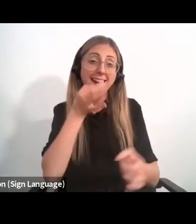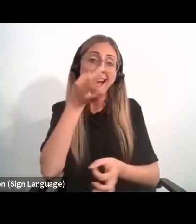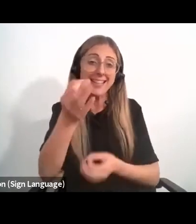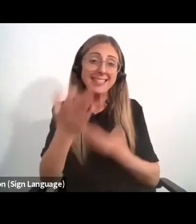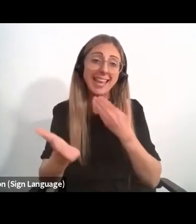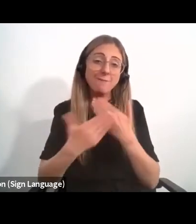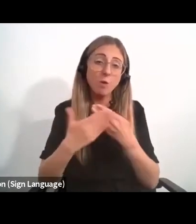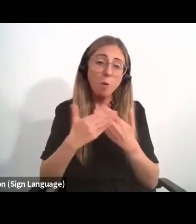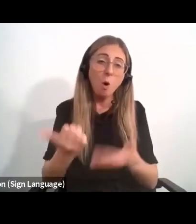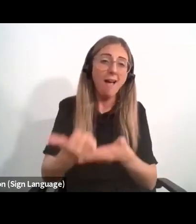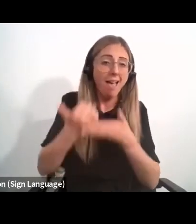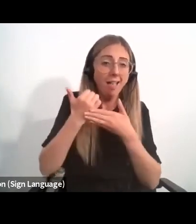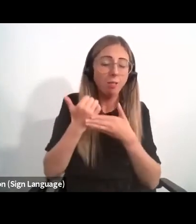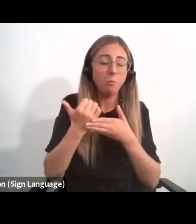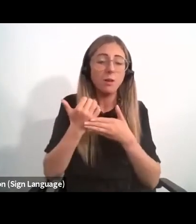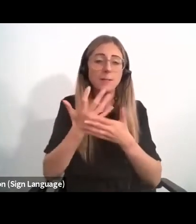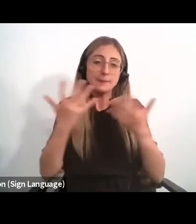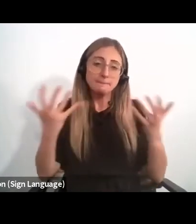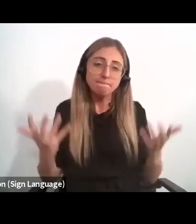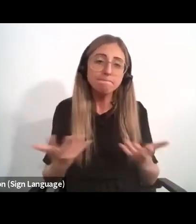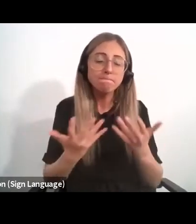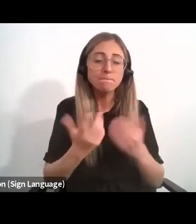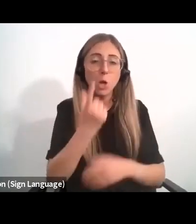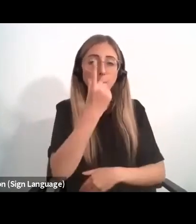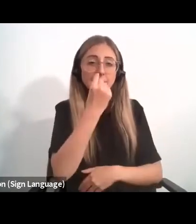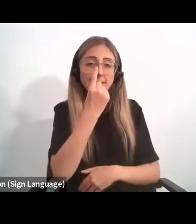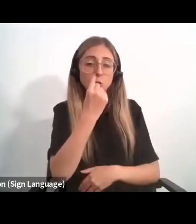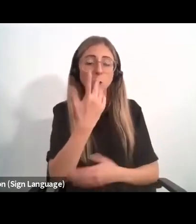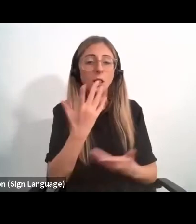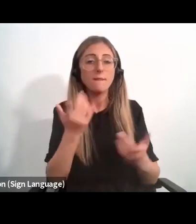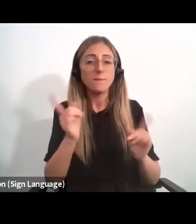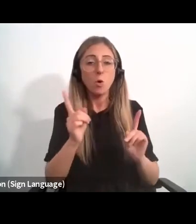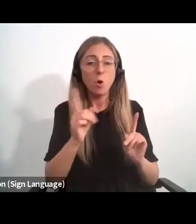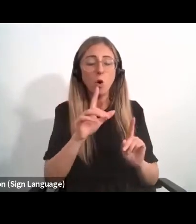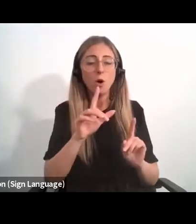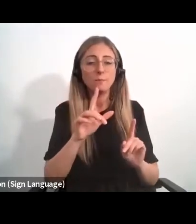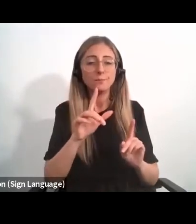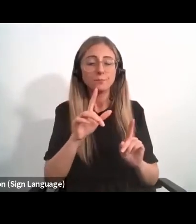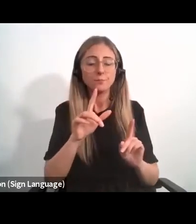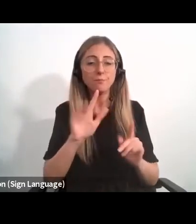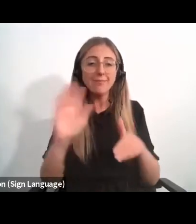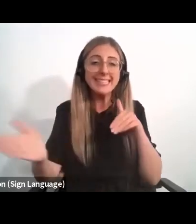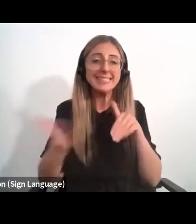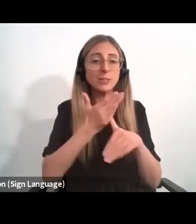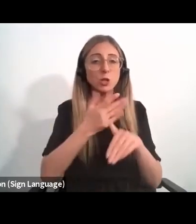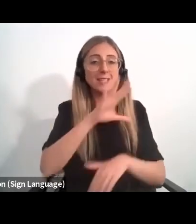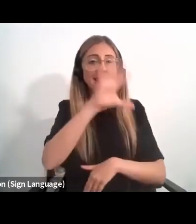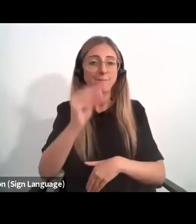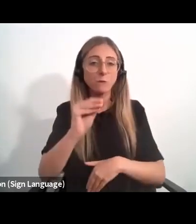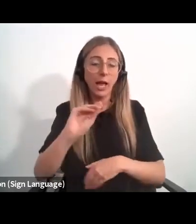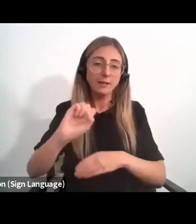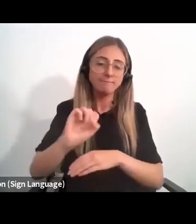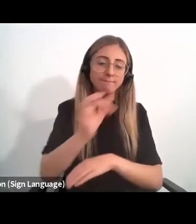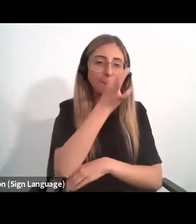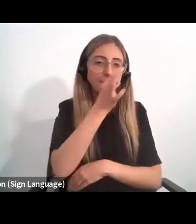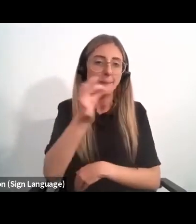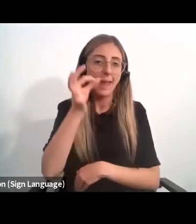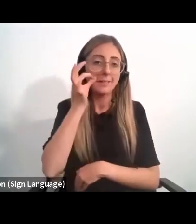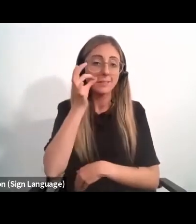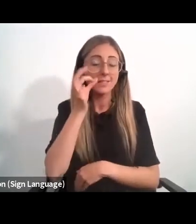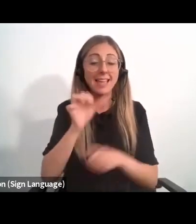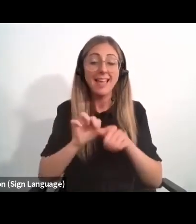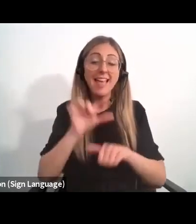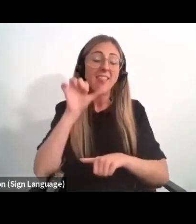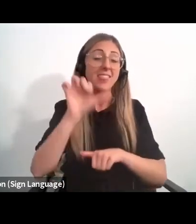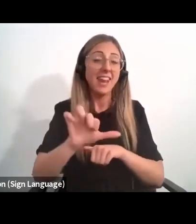push to mobilize the end-up potential of indigenous African plants to generate growth and the next generation of drugs